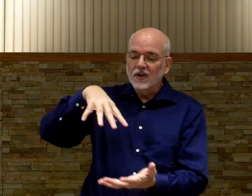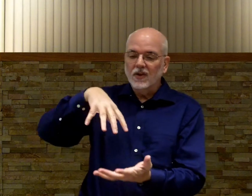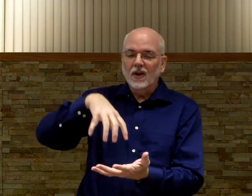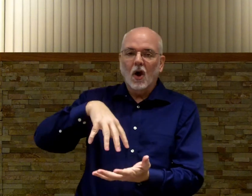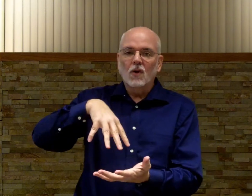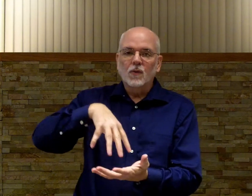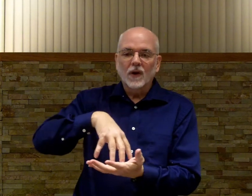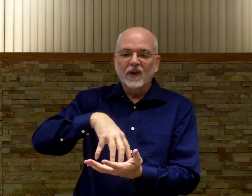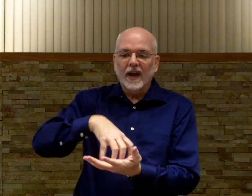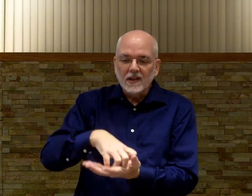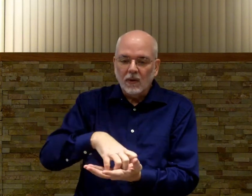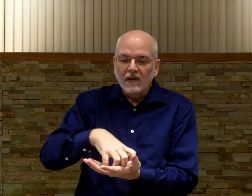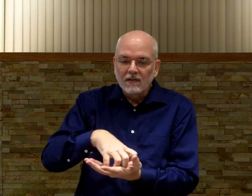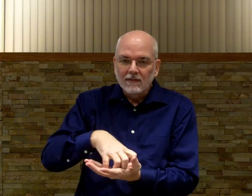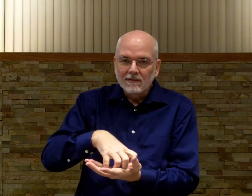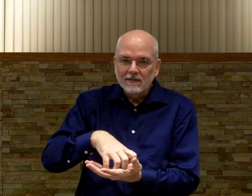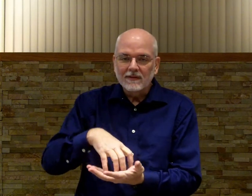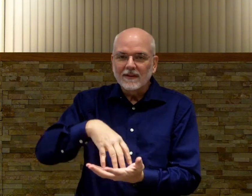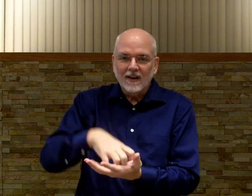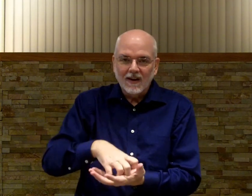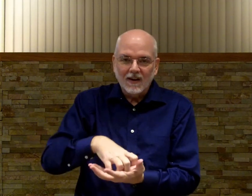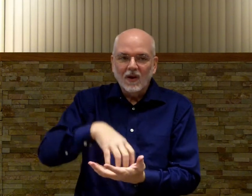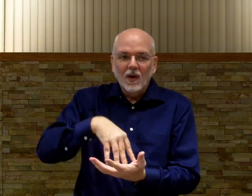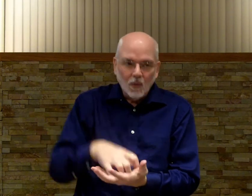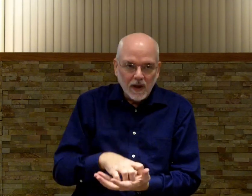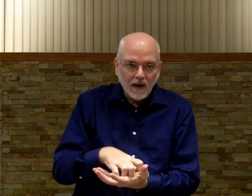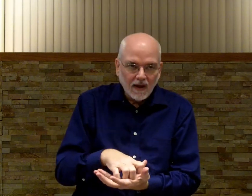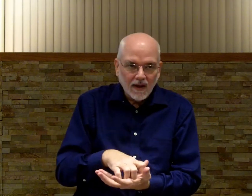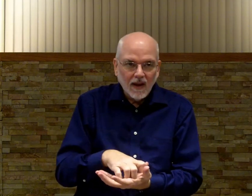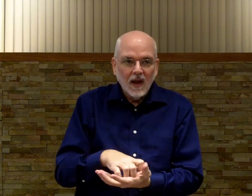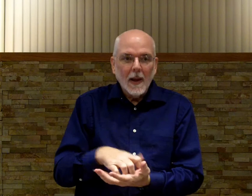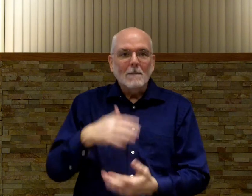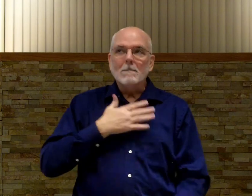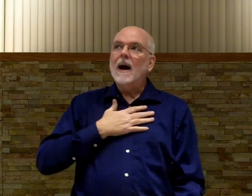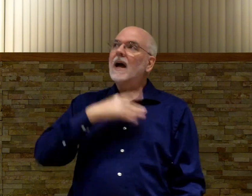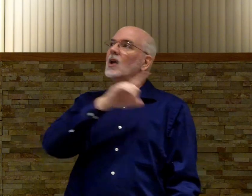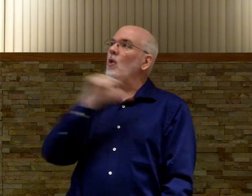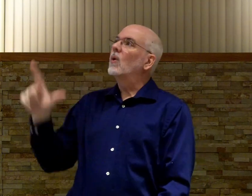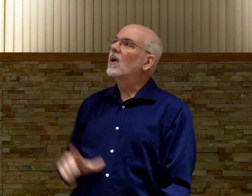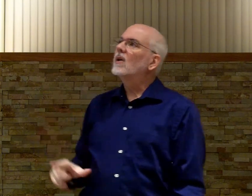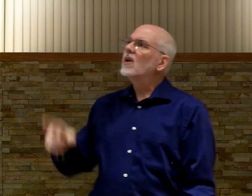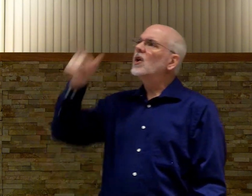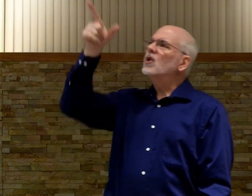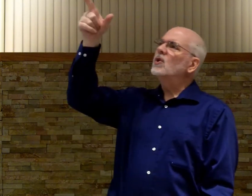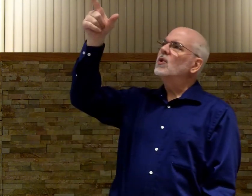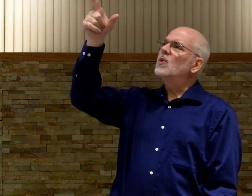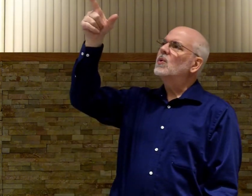All four of your legs are going. All right? Weak. My Lord, you.